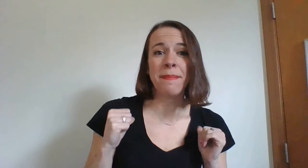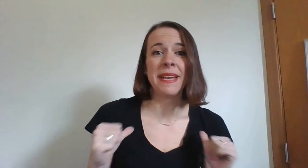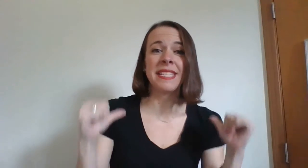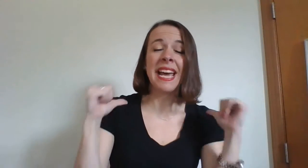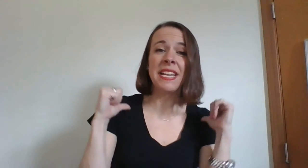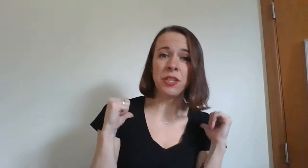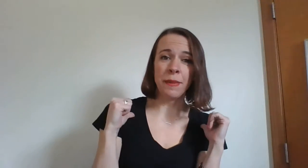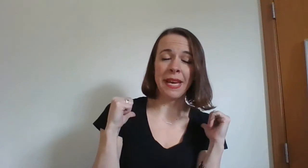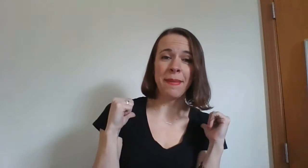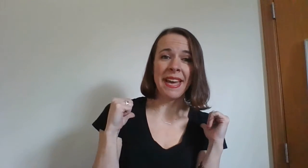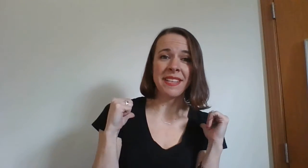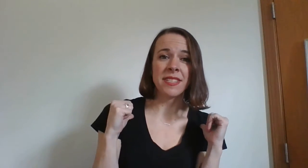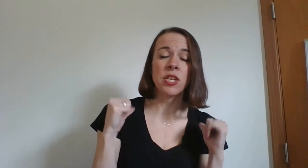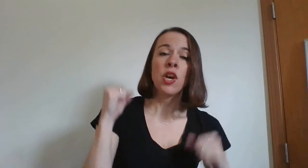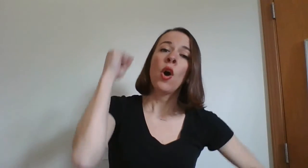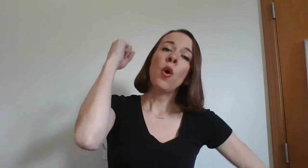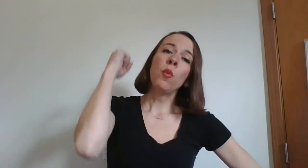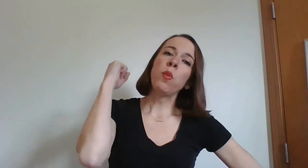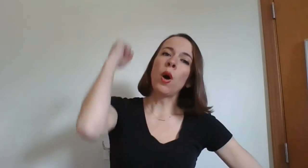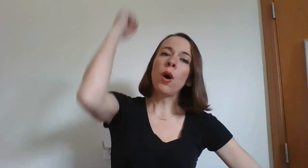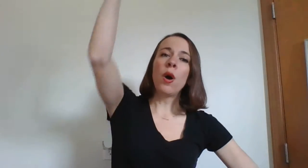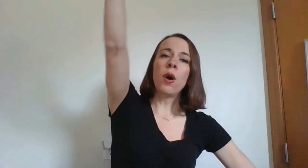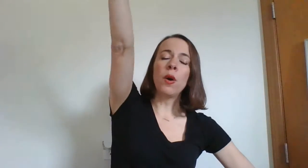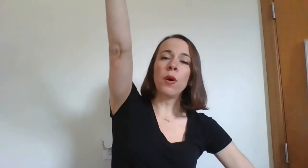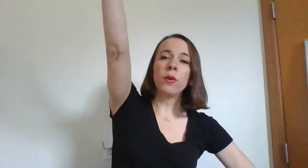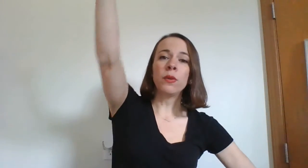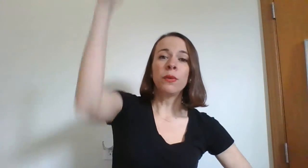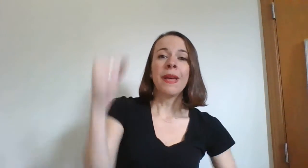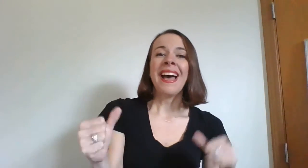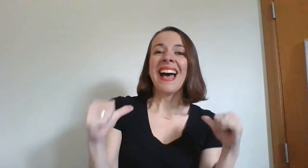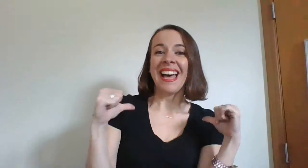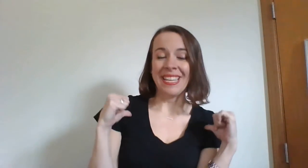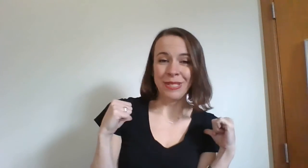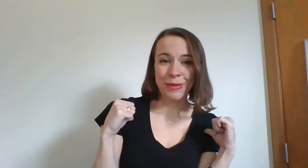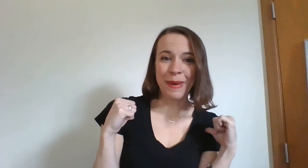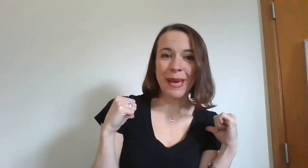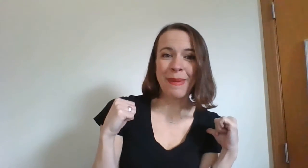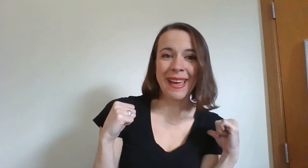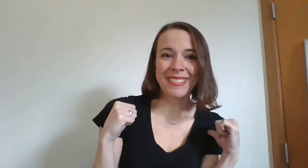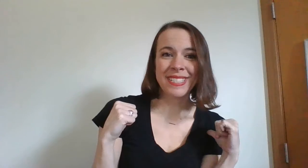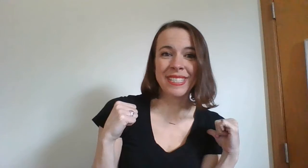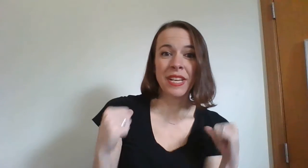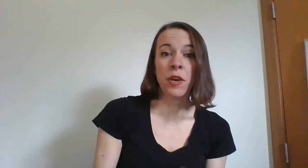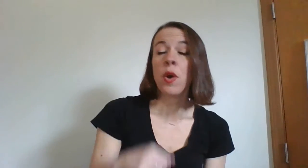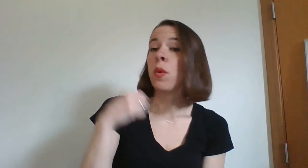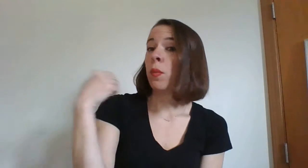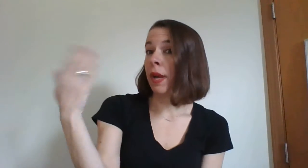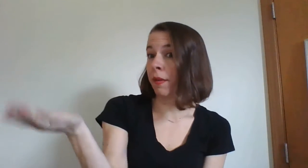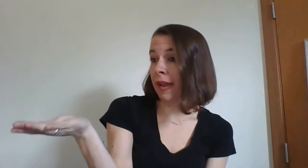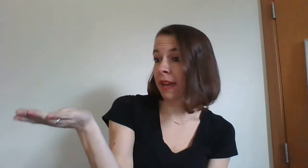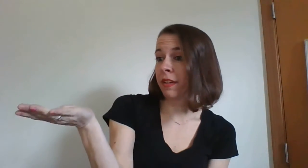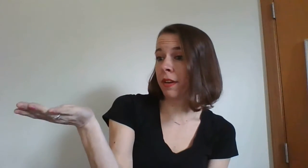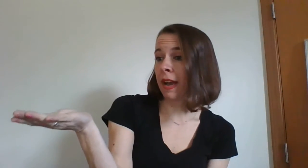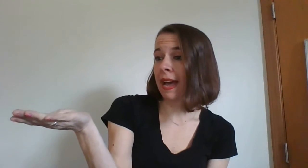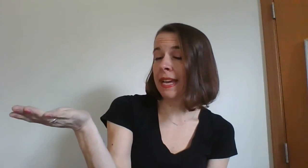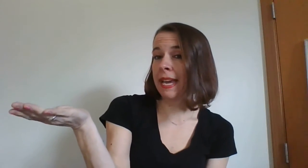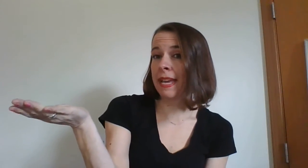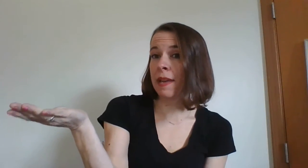best I do my best whoa I do my best wherever I am